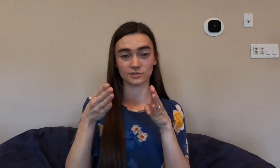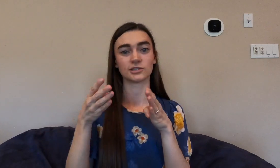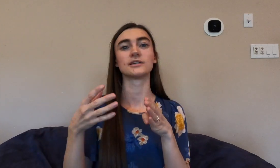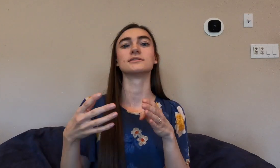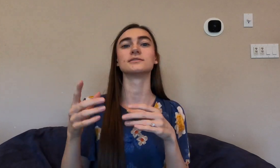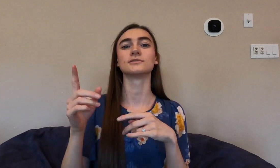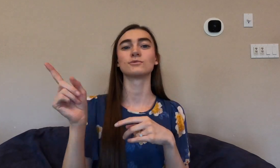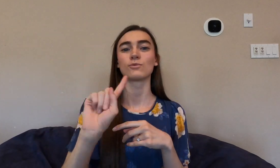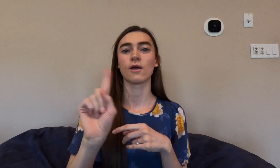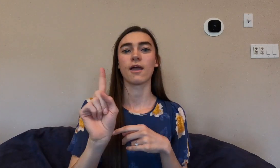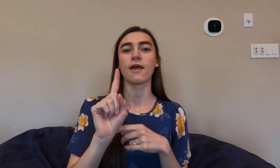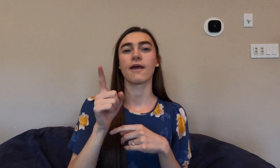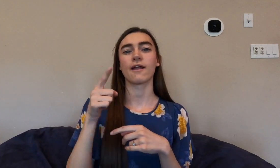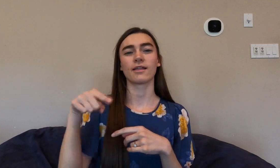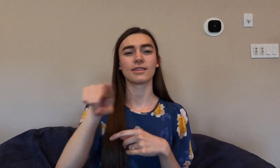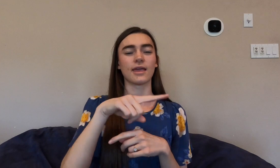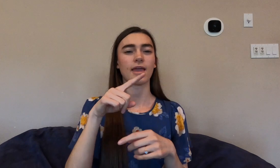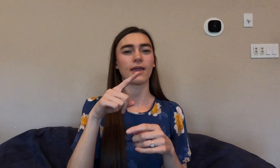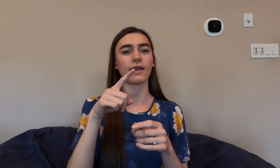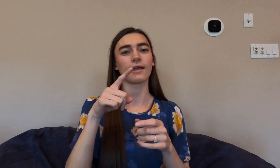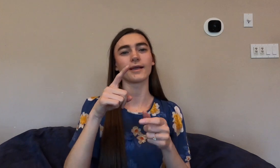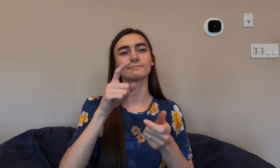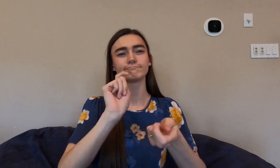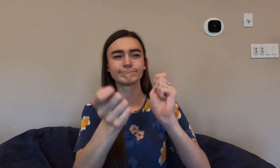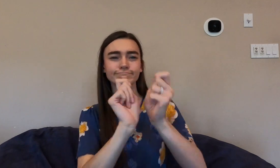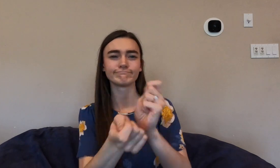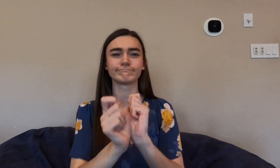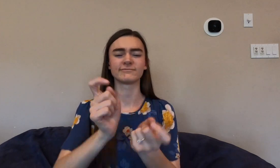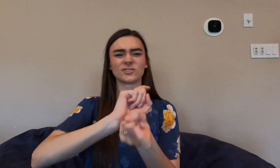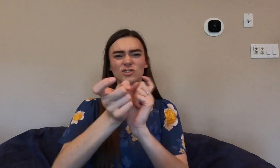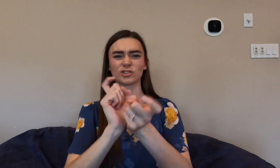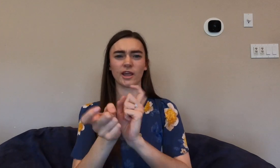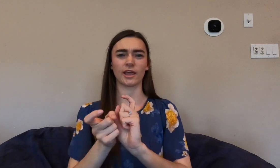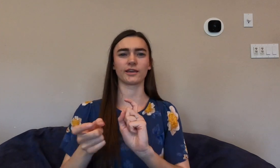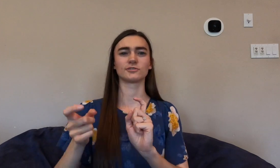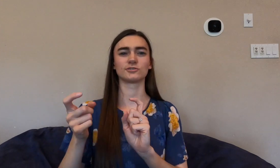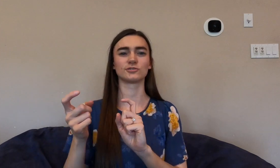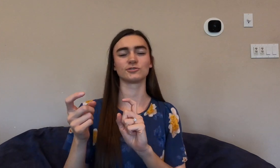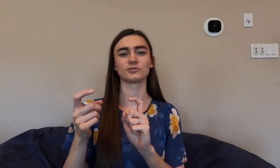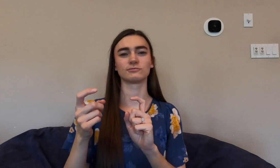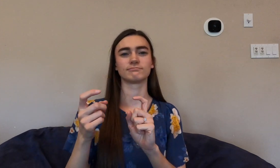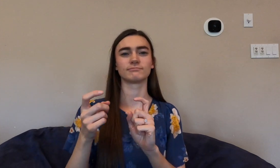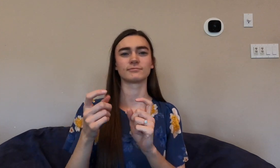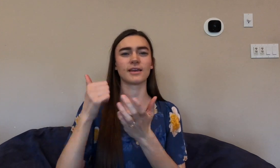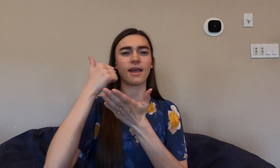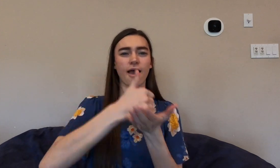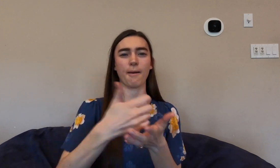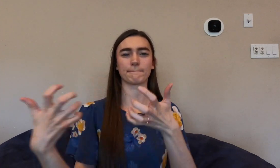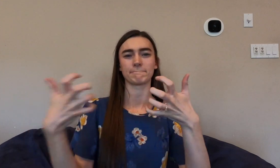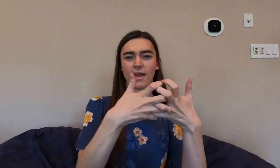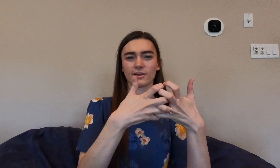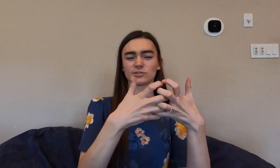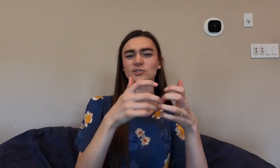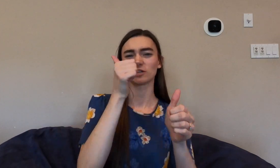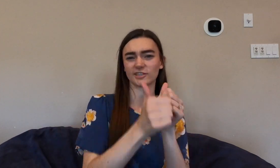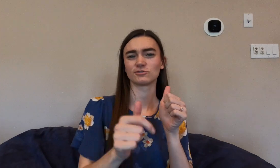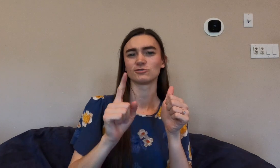with an audiologist and they will adjust and change certain things to help match